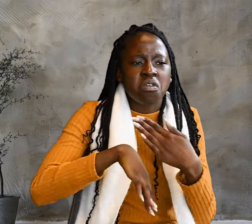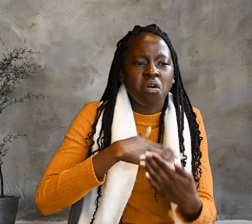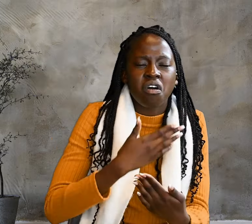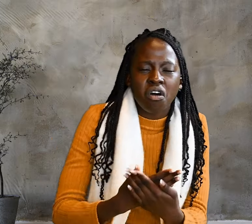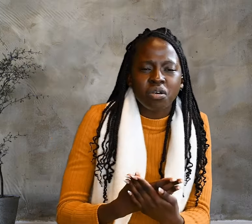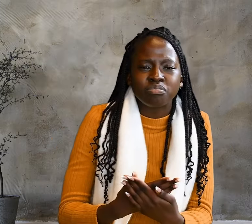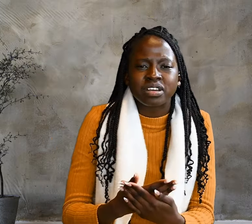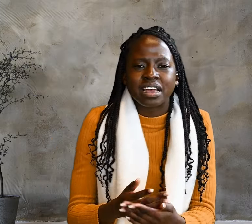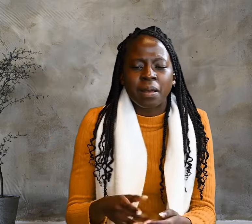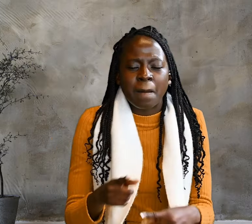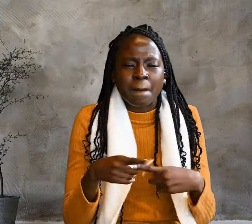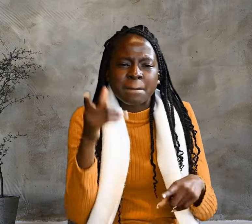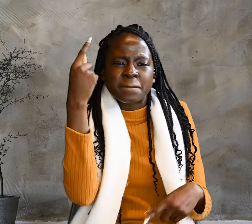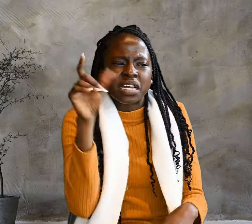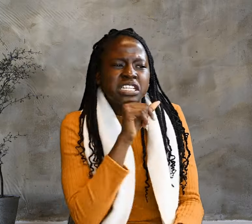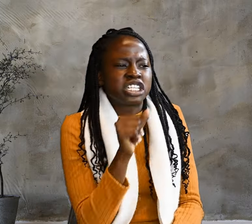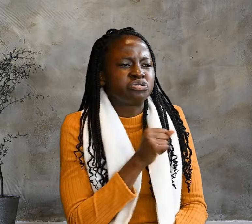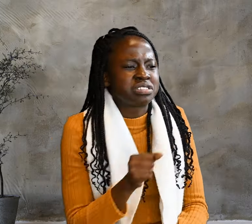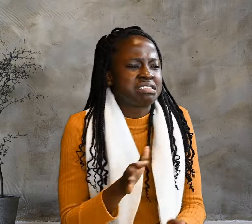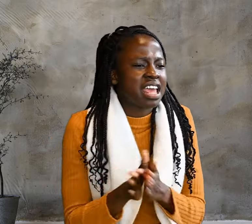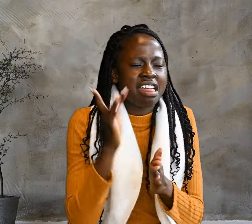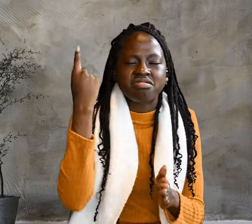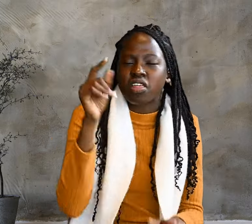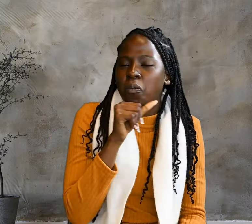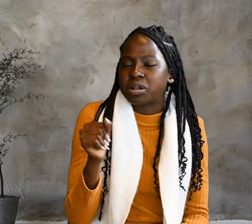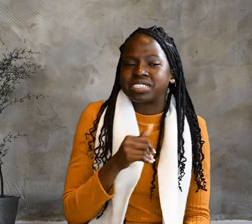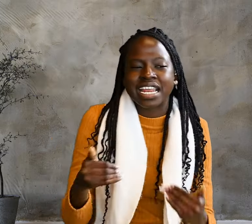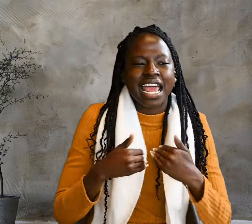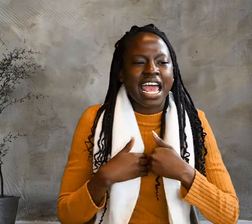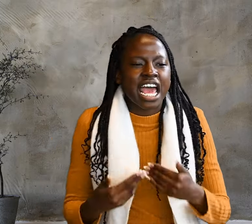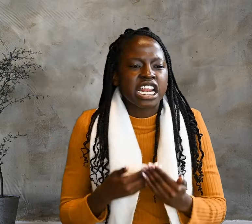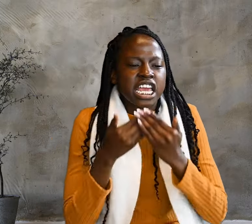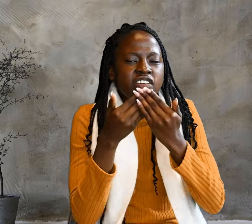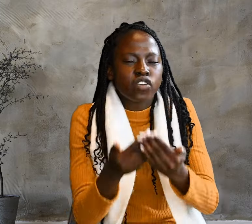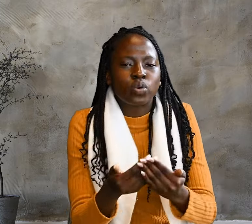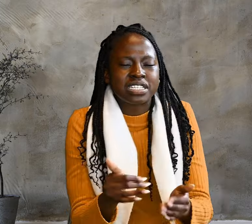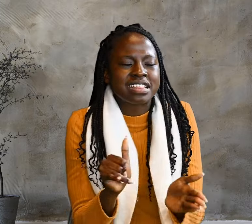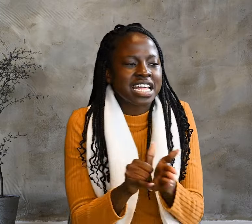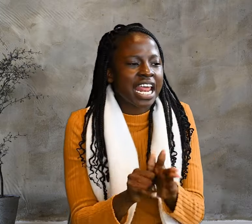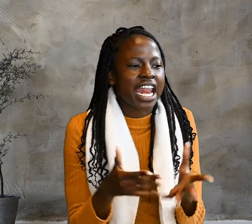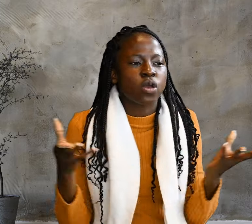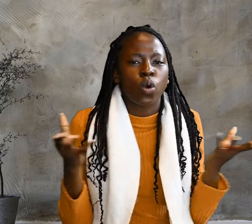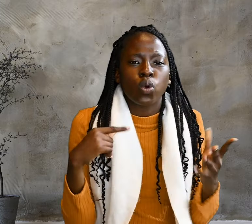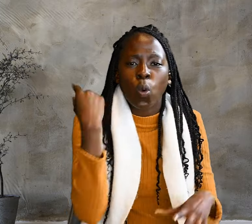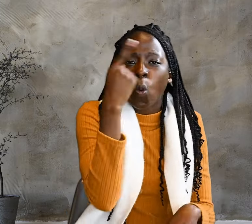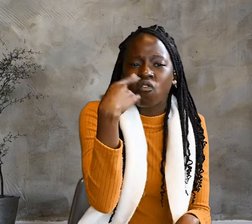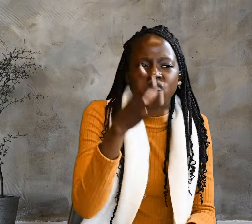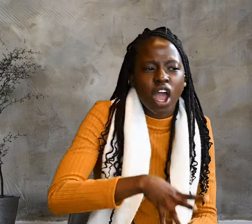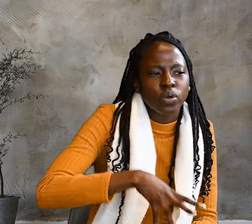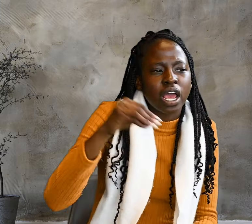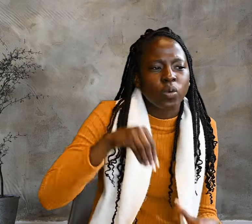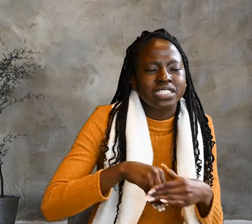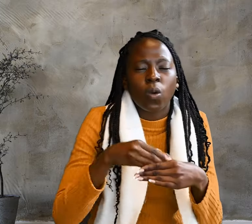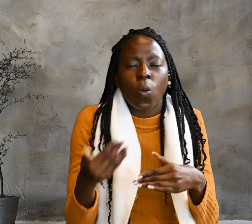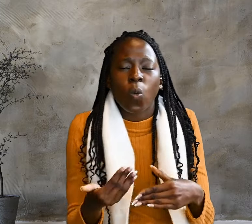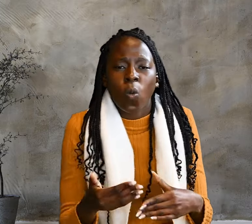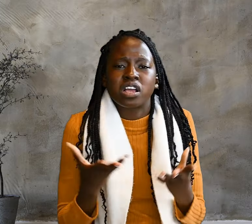But the chief priests and the Pharisees had given orders that anyone who found out where